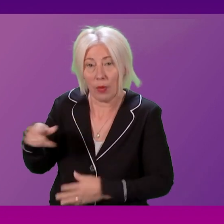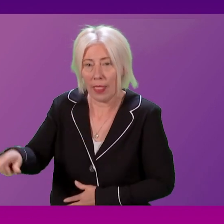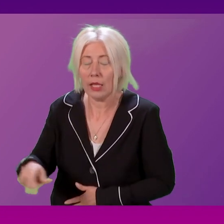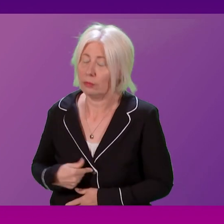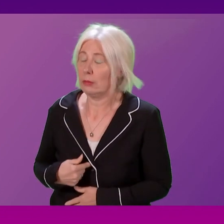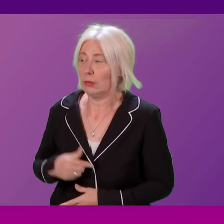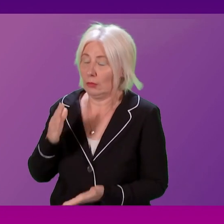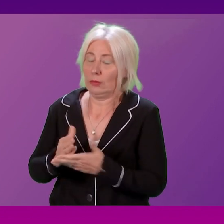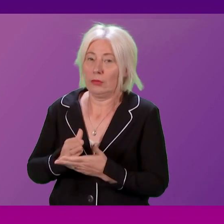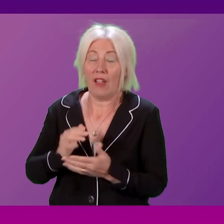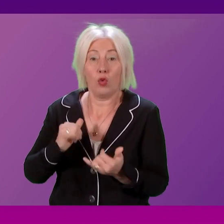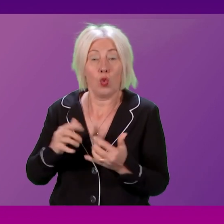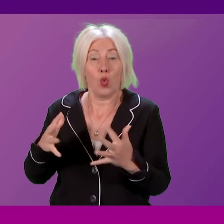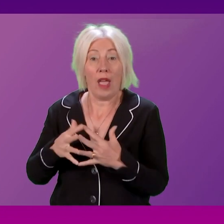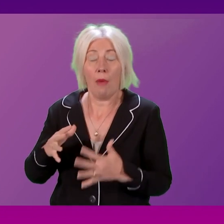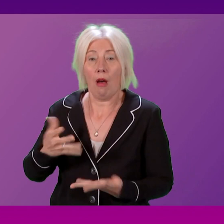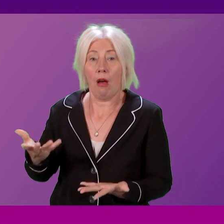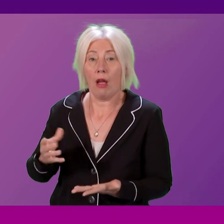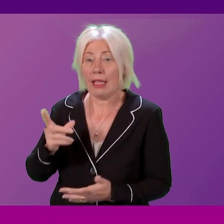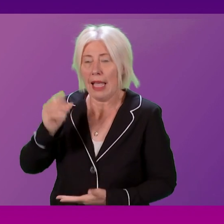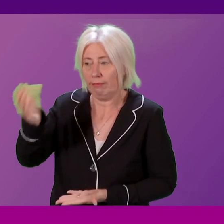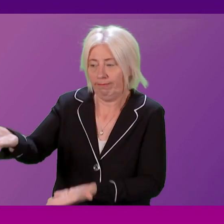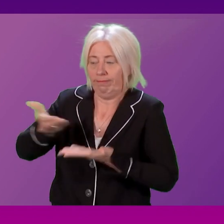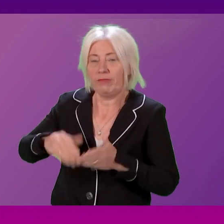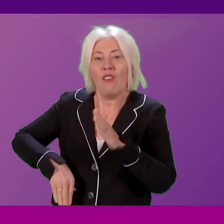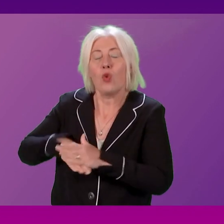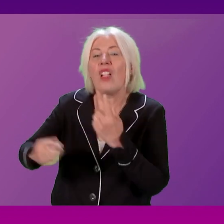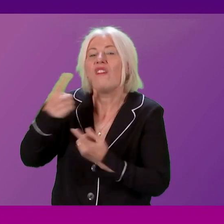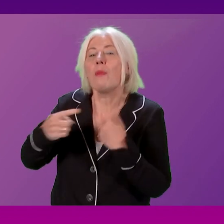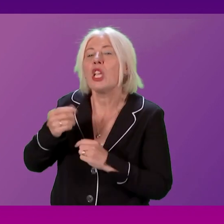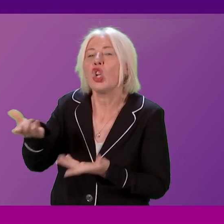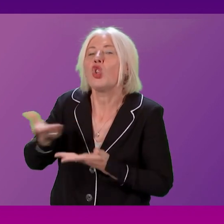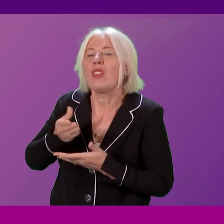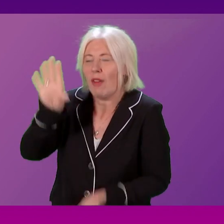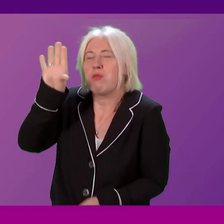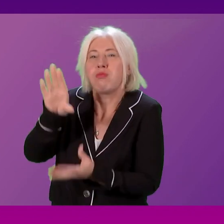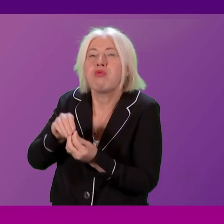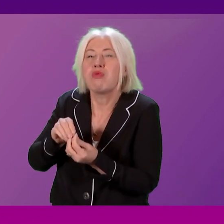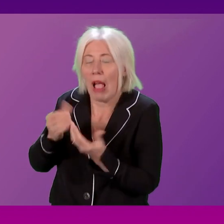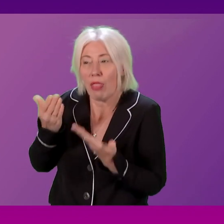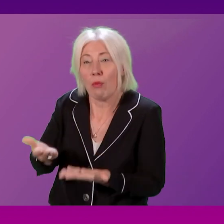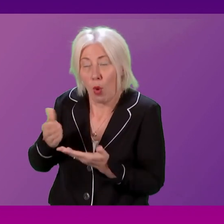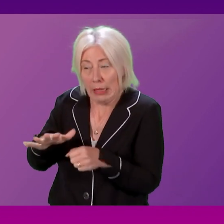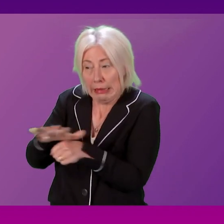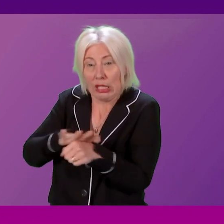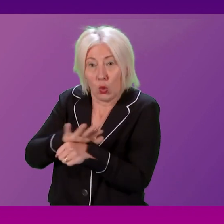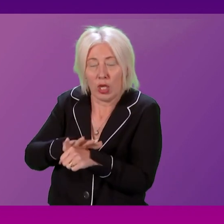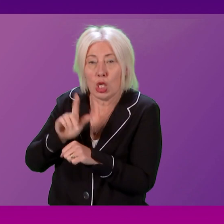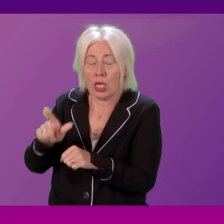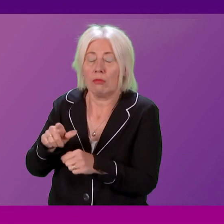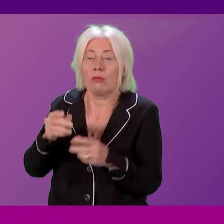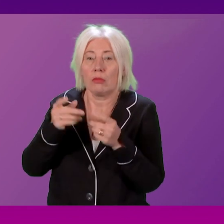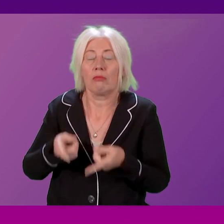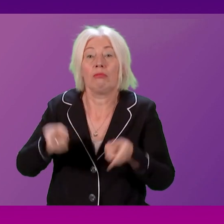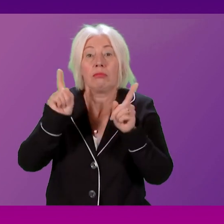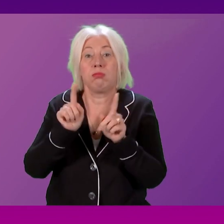happy for Sue Webber to furnish the government with the full details. Obviously, she's given a synopsis of the situation, and, of course, the Cabinet Secretary